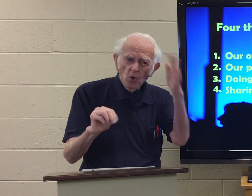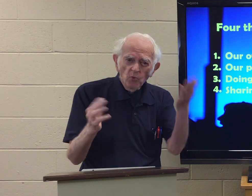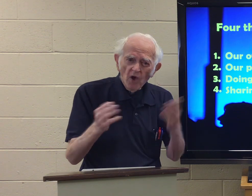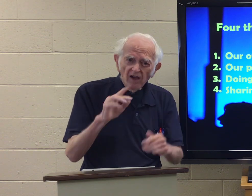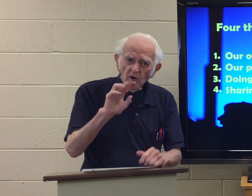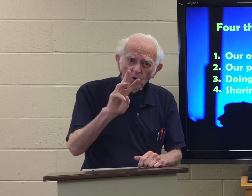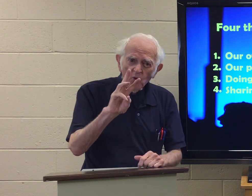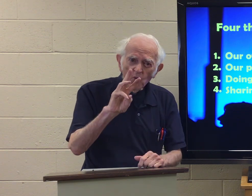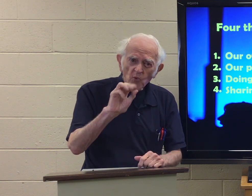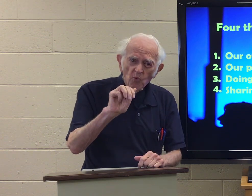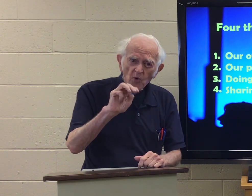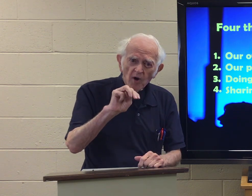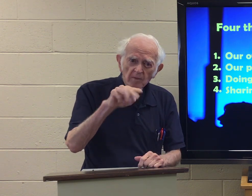If you don't know what wampum is,